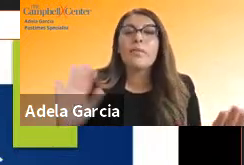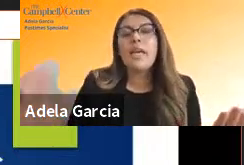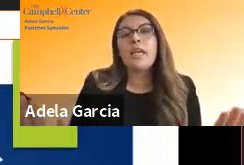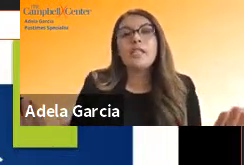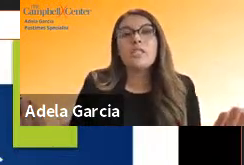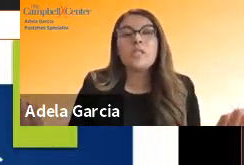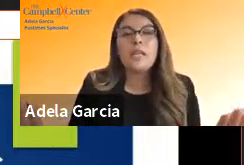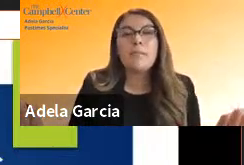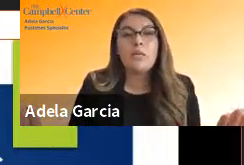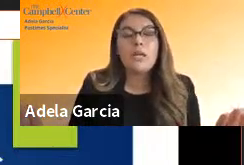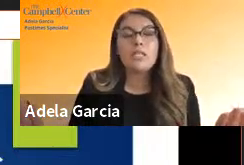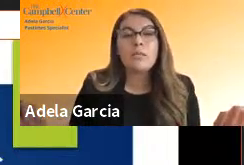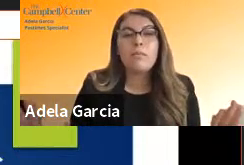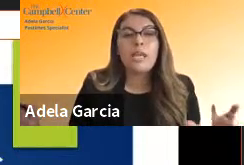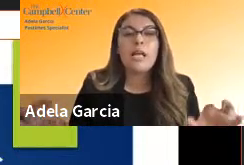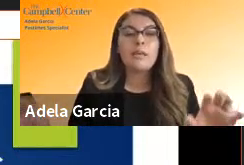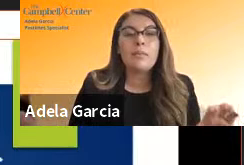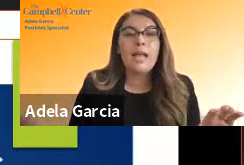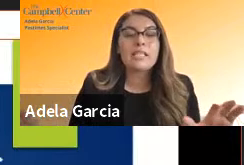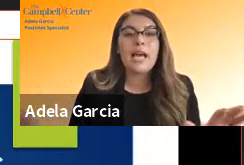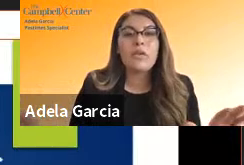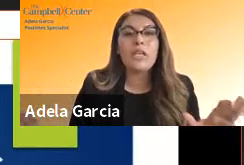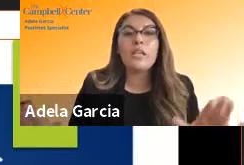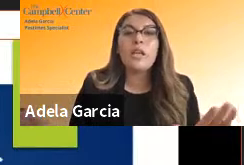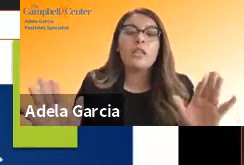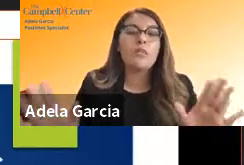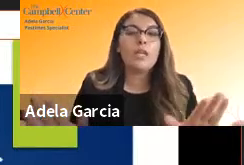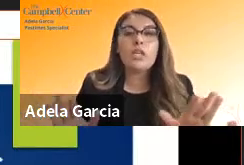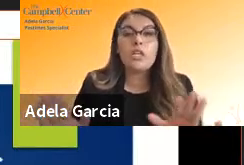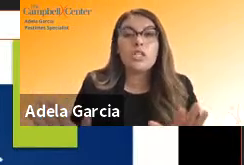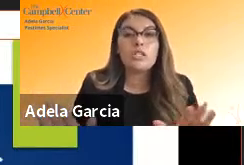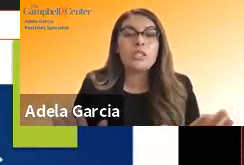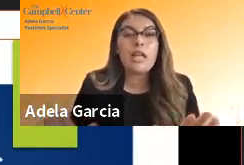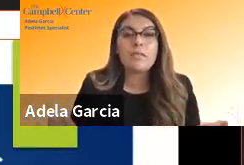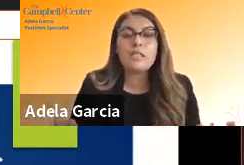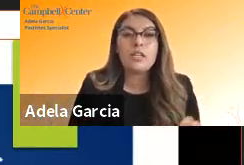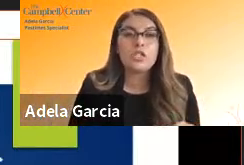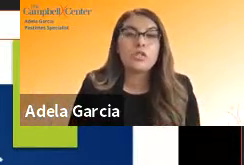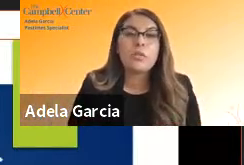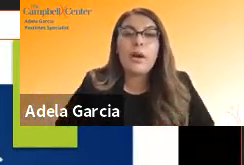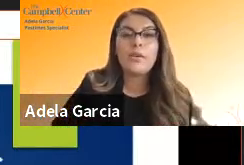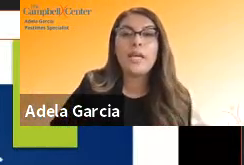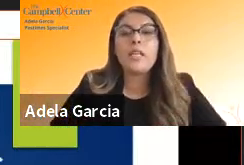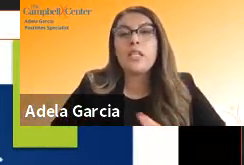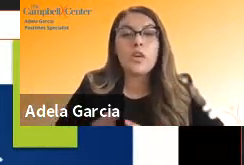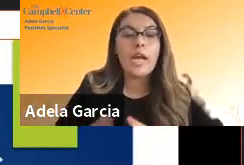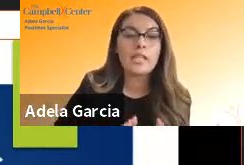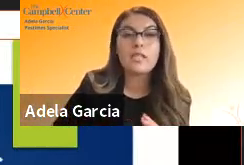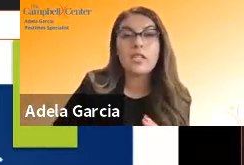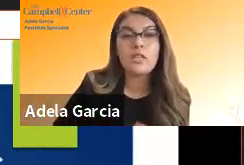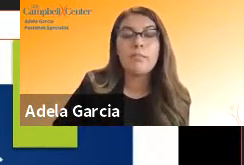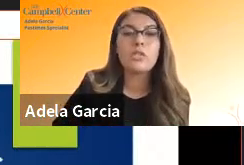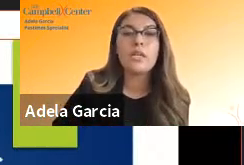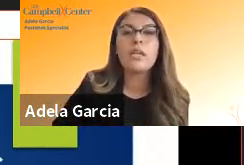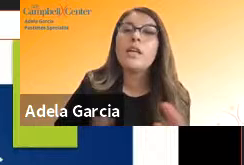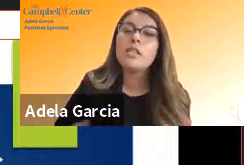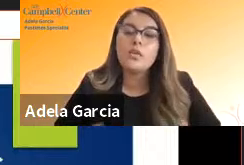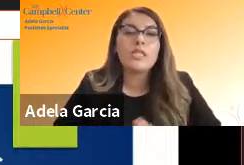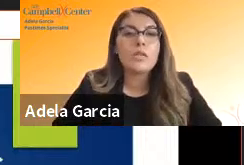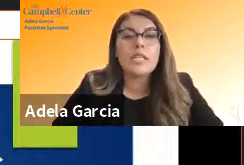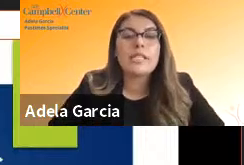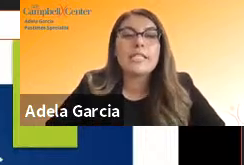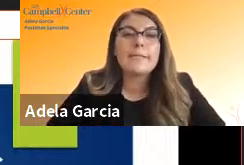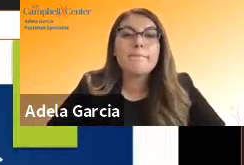red, and associate B wants to be the black tile, then really you're just the staff is there just to moderate the interactive session between